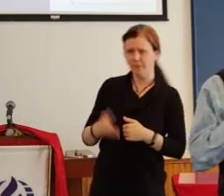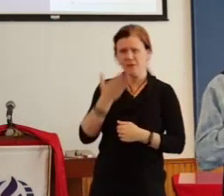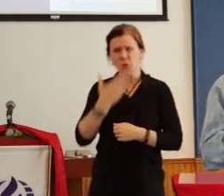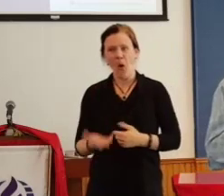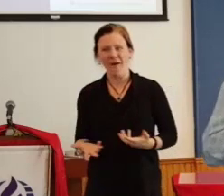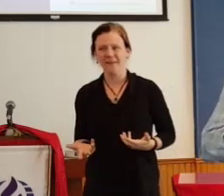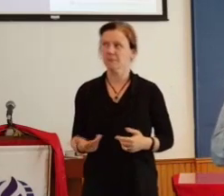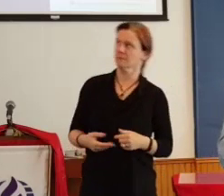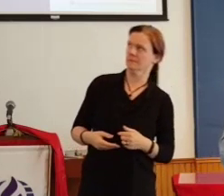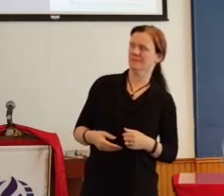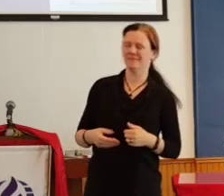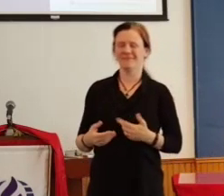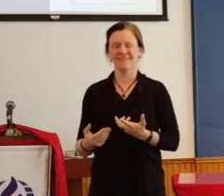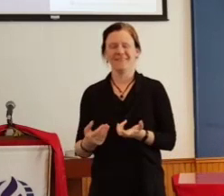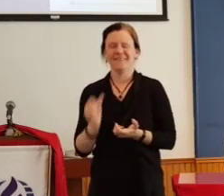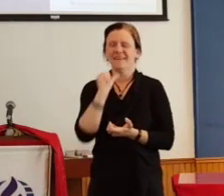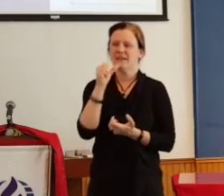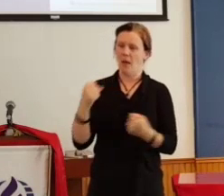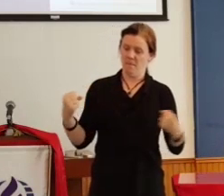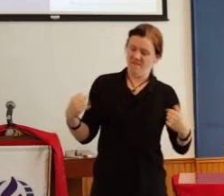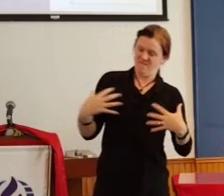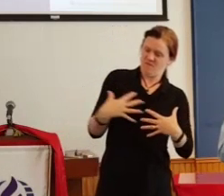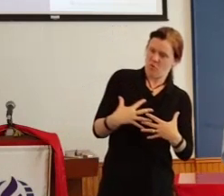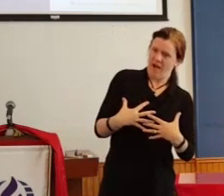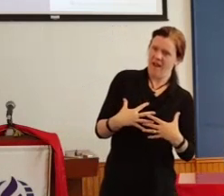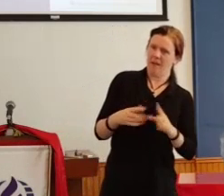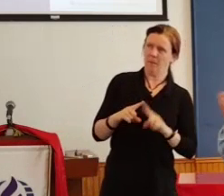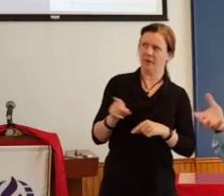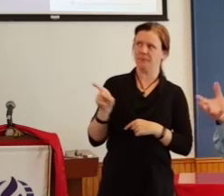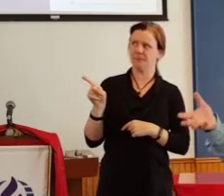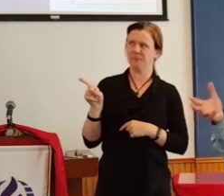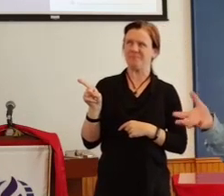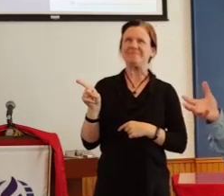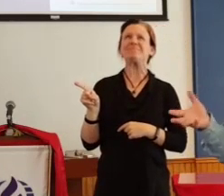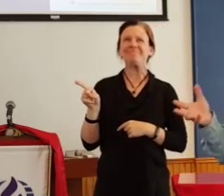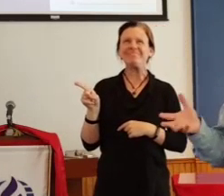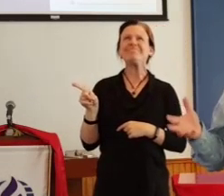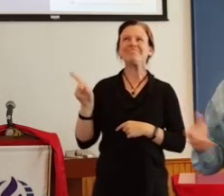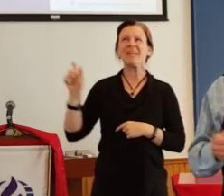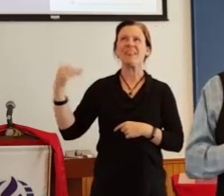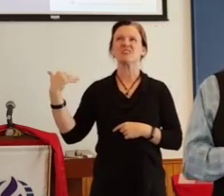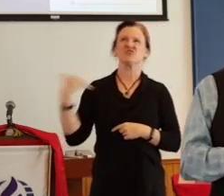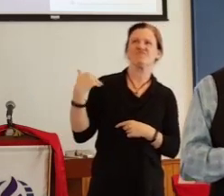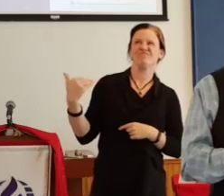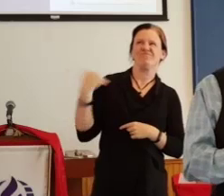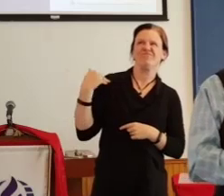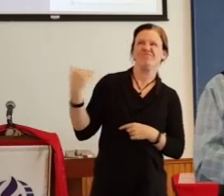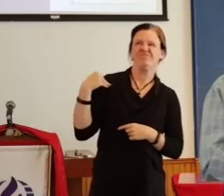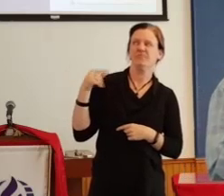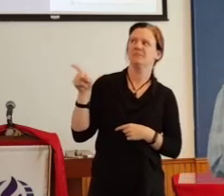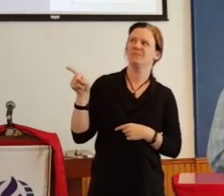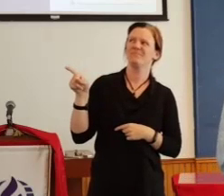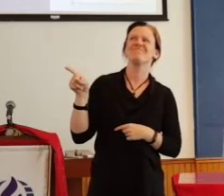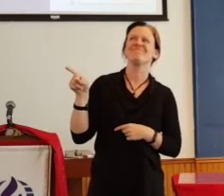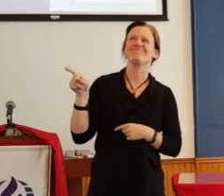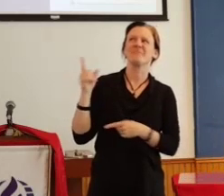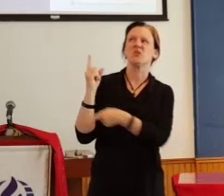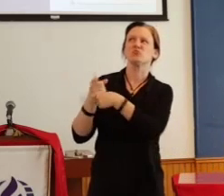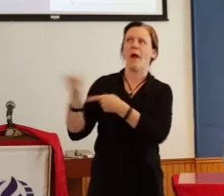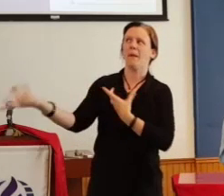the Spirit and where we might be led, perhaps we should embrace that shoving and allow ourselves to be pushed somewhere